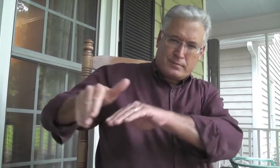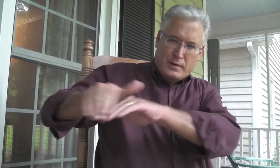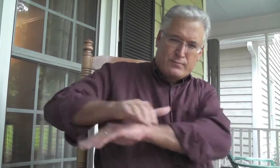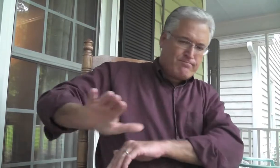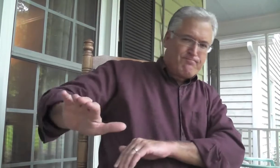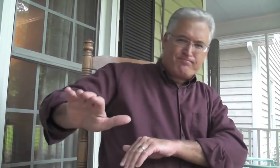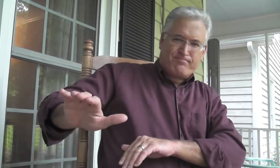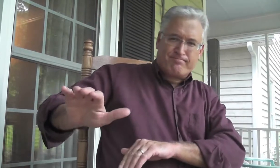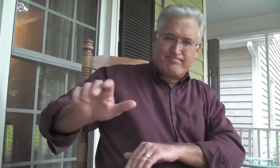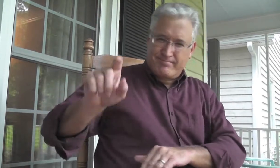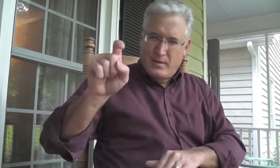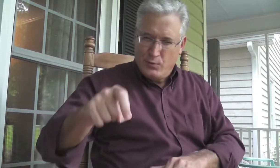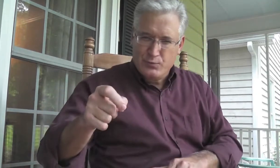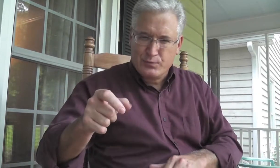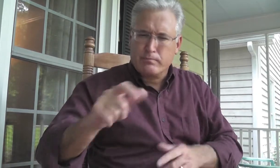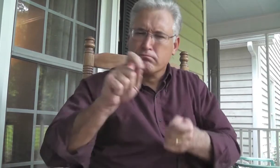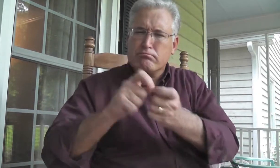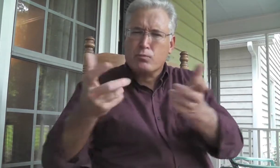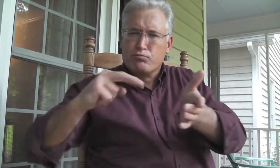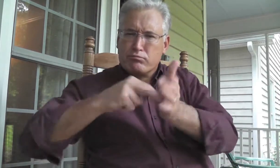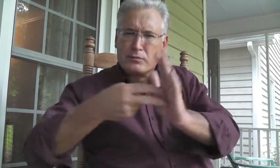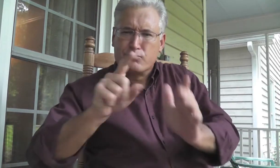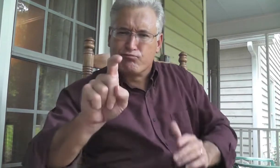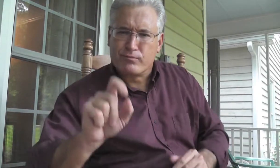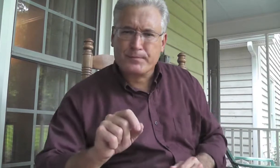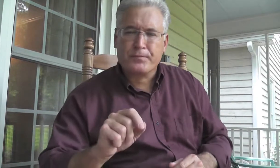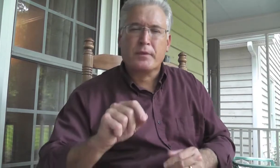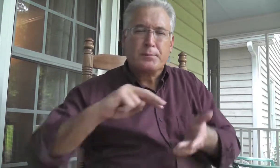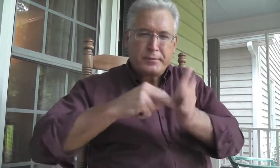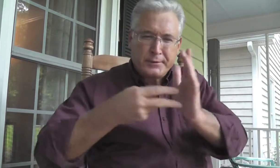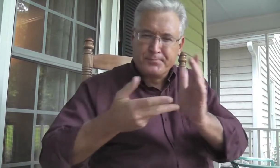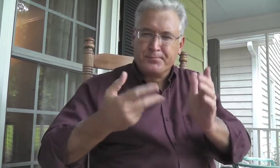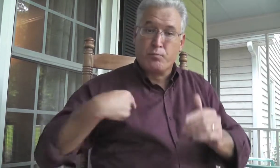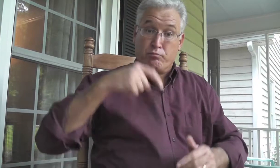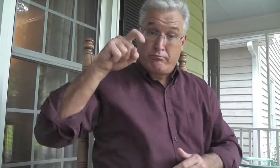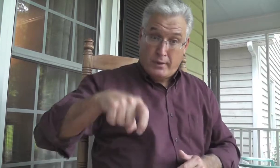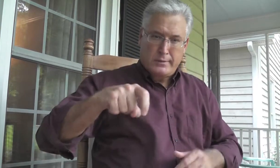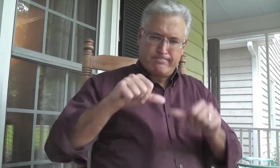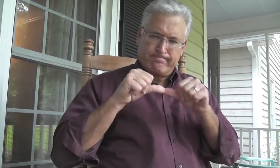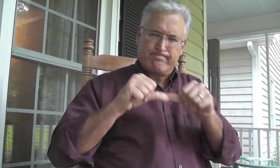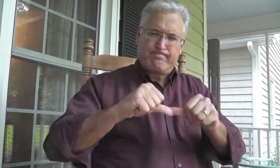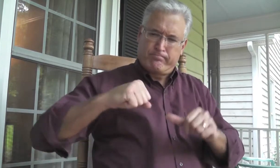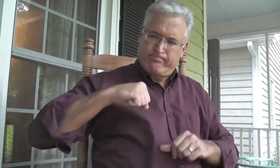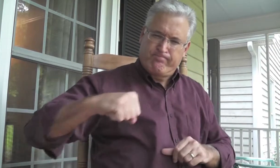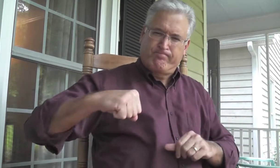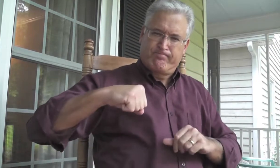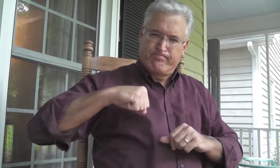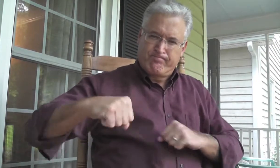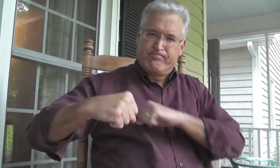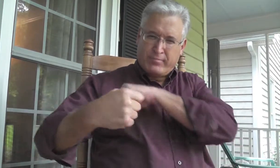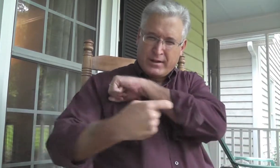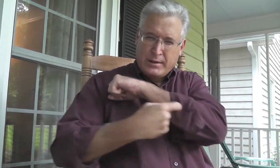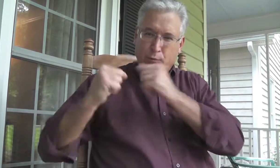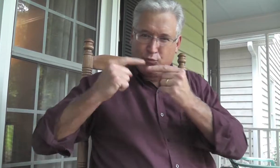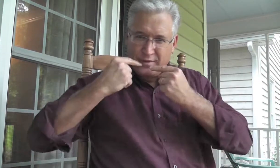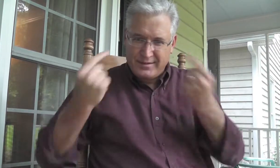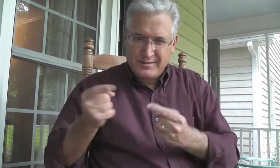resist it and try to keep it buried. We need to do this. And how does this mean that we do it? Well, we need to continue to resist